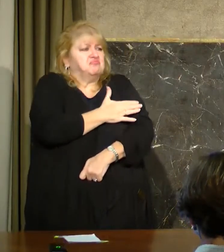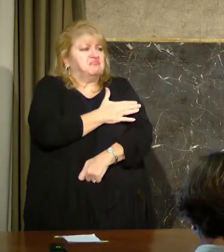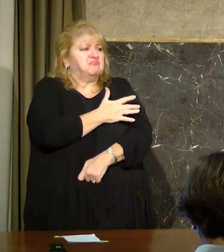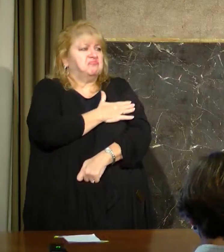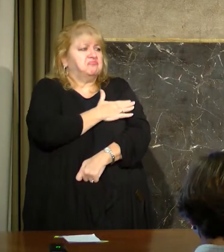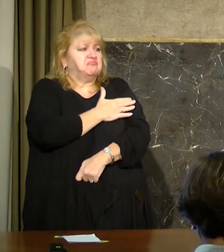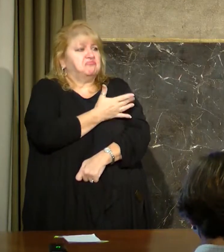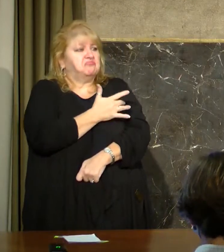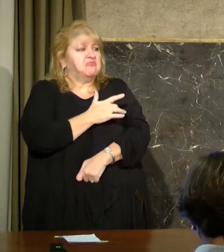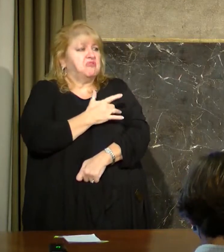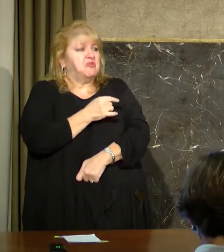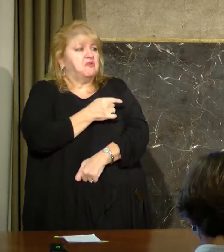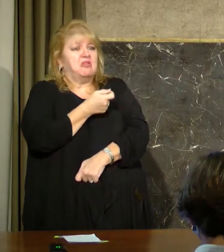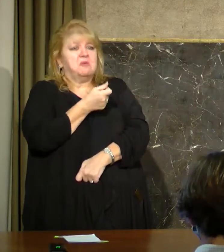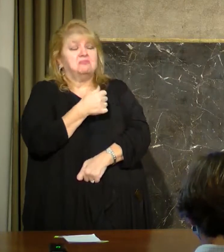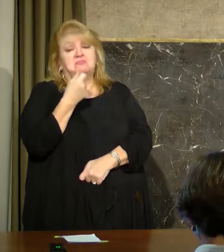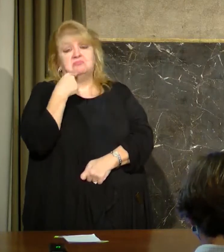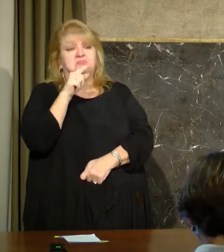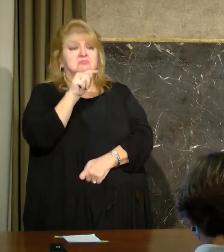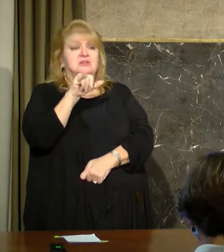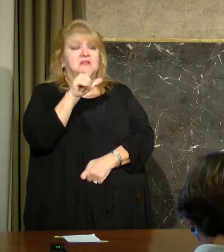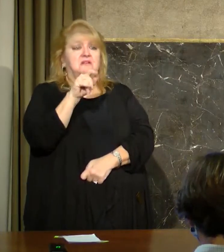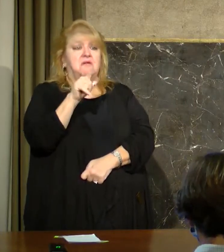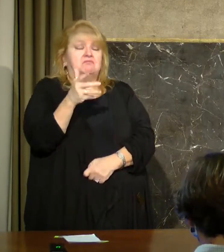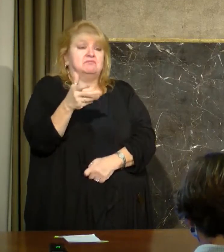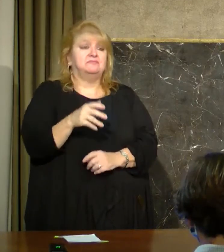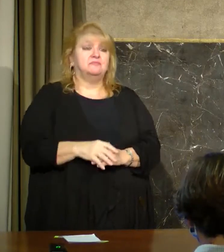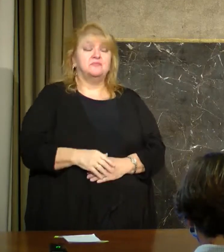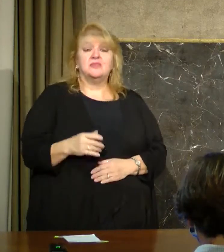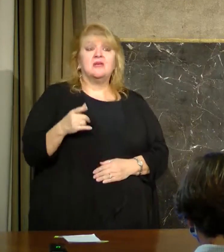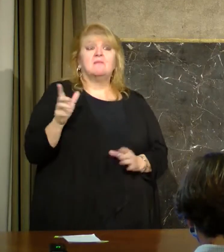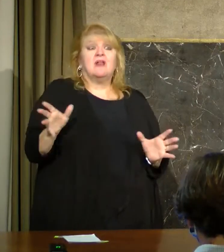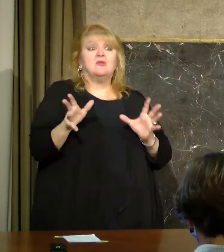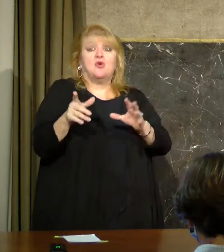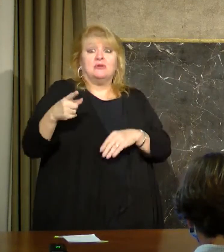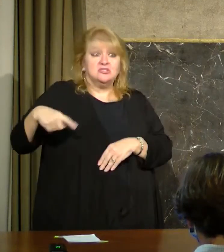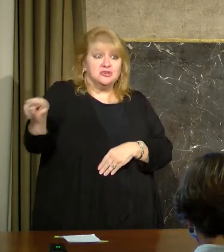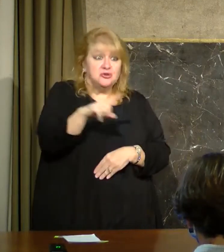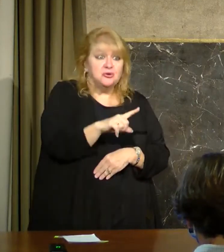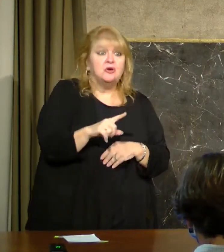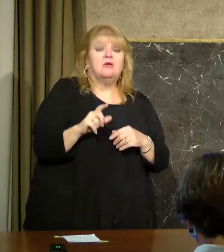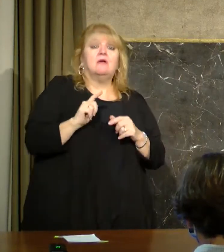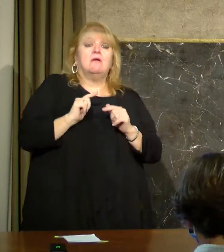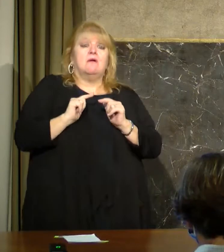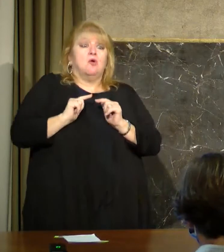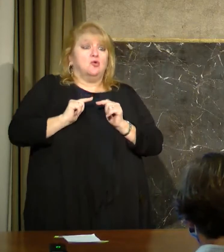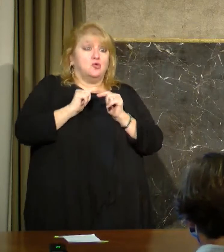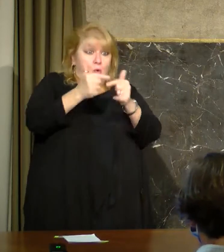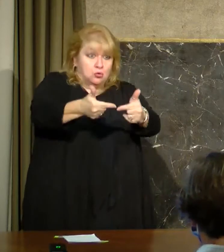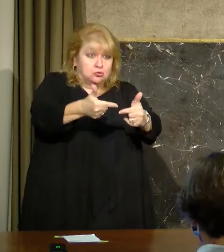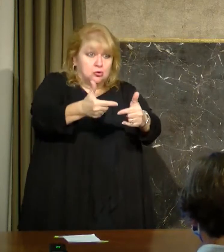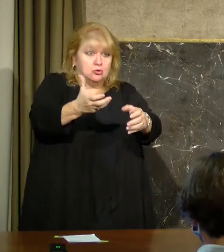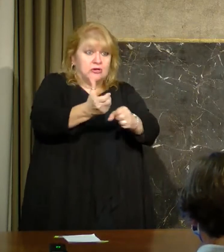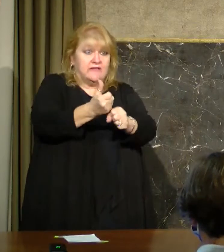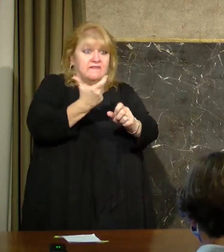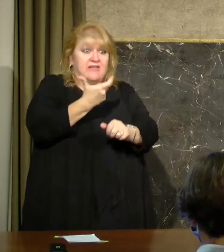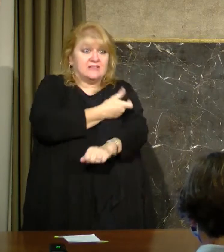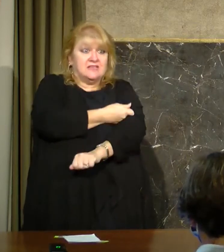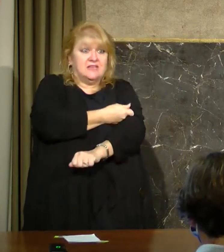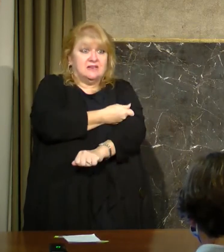encourage people, when it is your opportunity to get the vaccine, don't pass that up. Don't pass up your opportunity to do so.